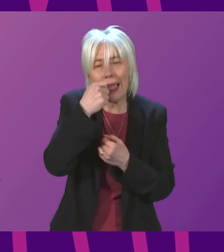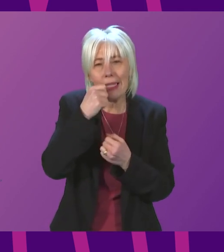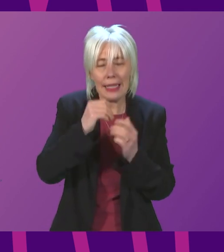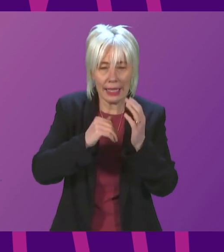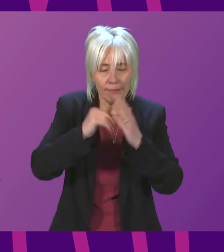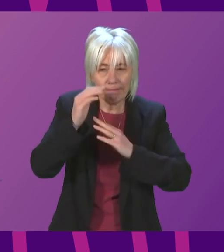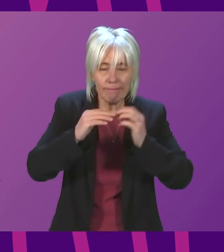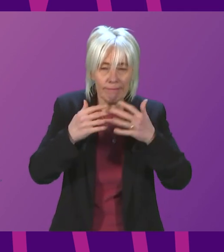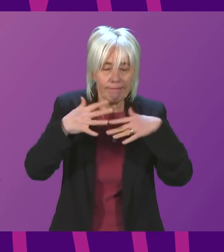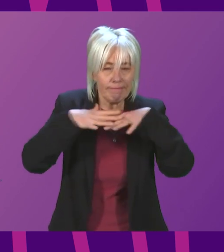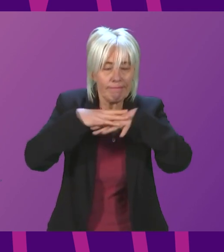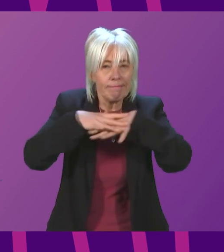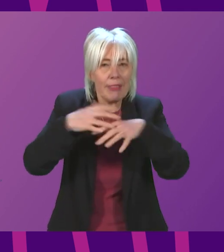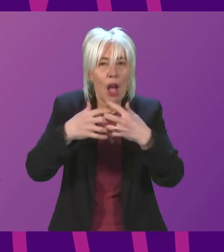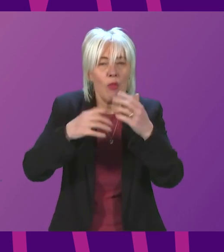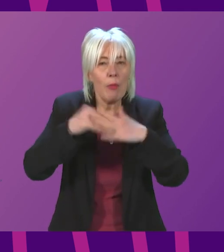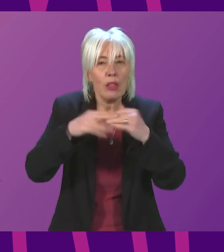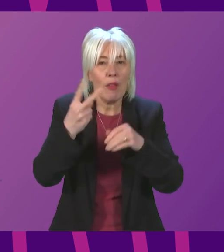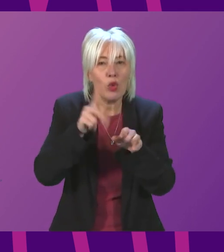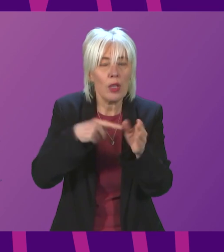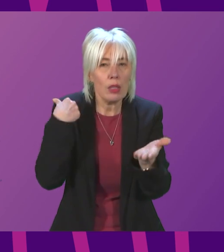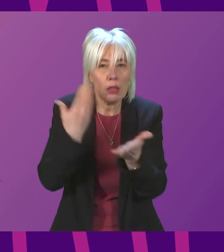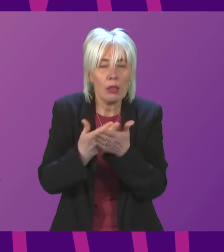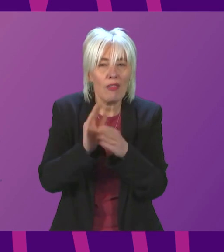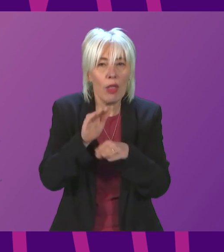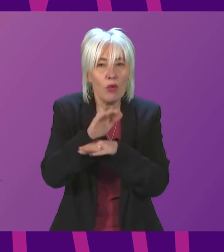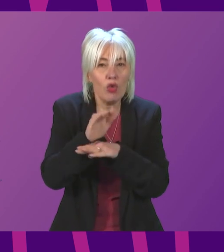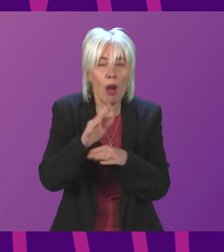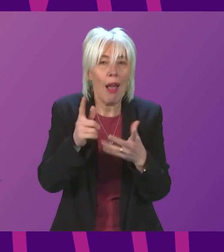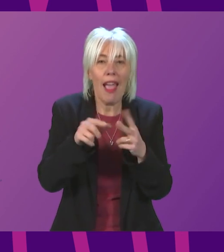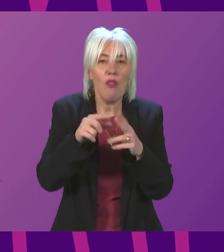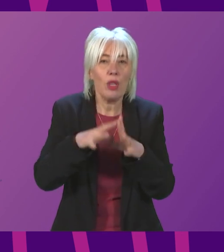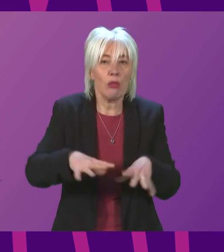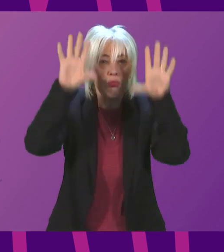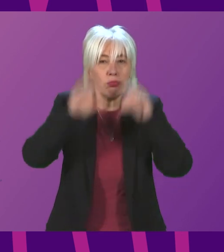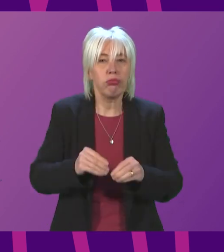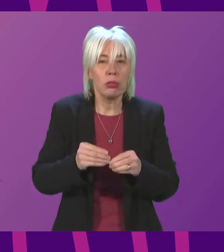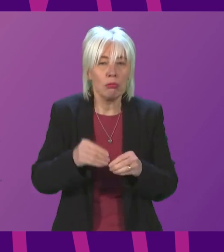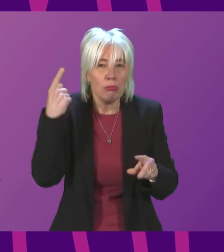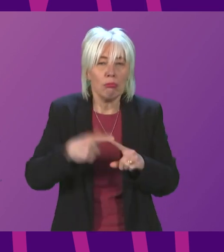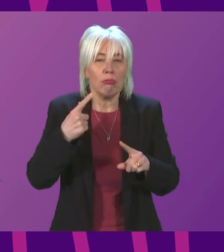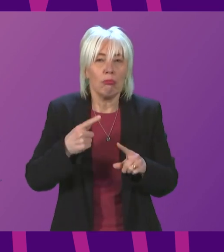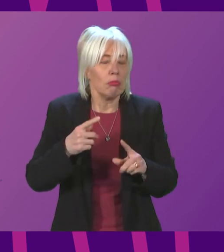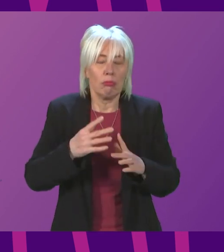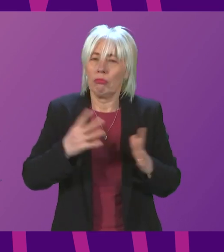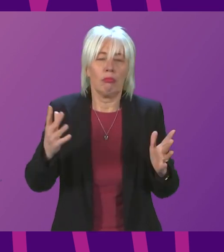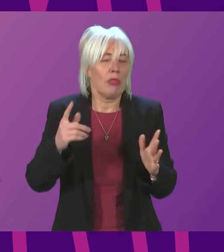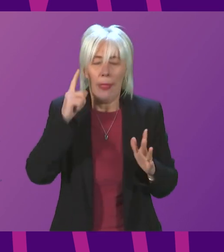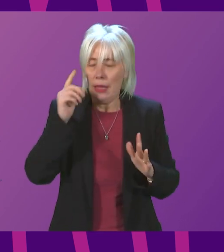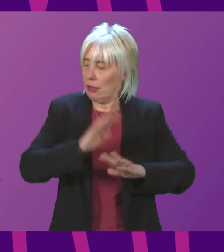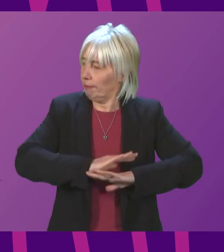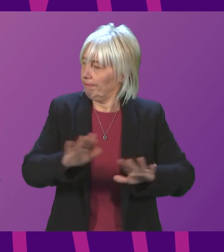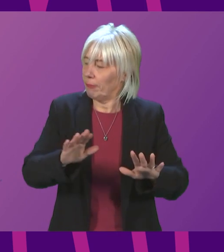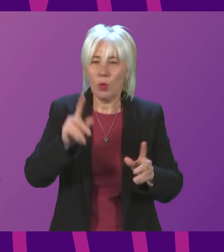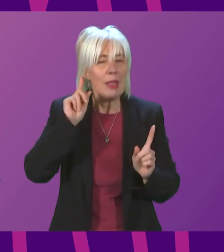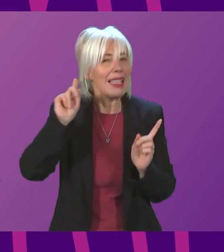up over the past two years that we retain for the future. To dismantle that in any significant way, I think would be inexcusable